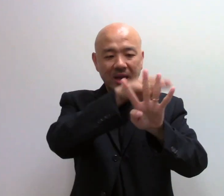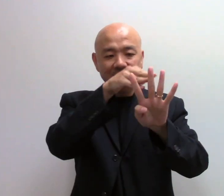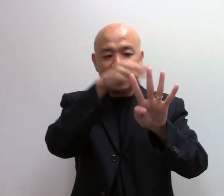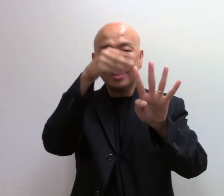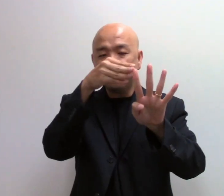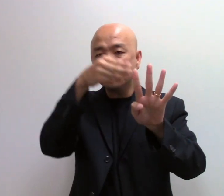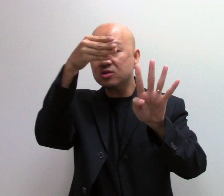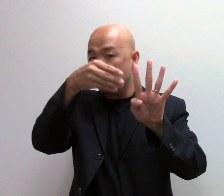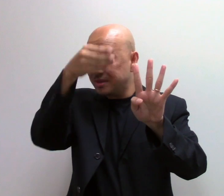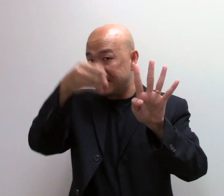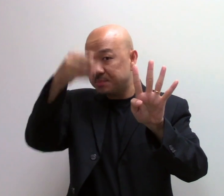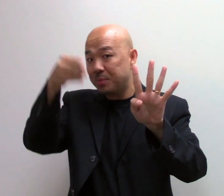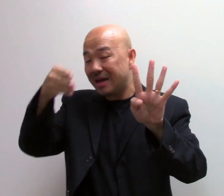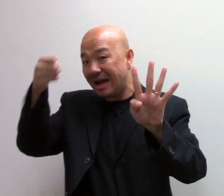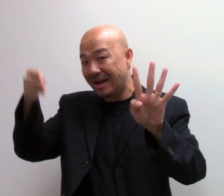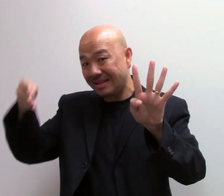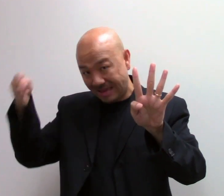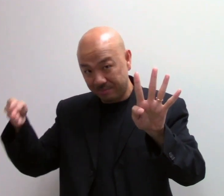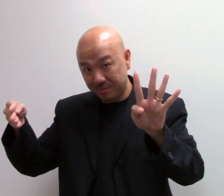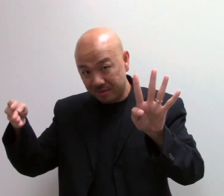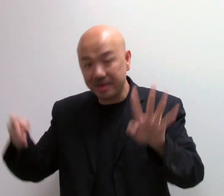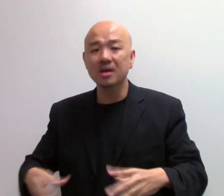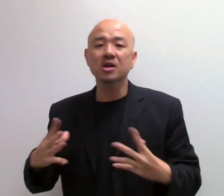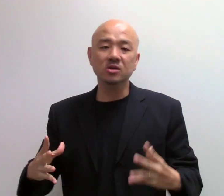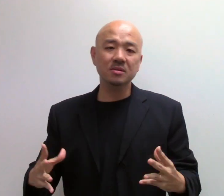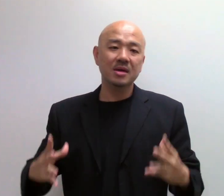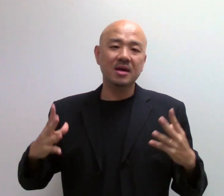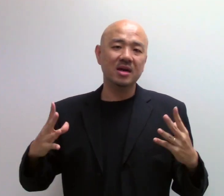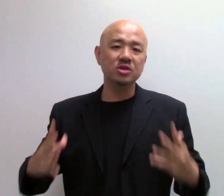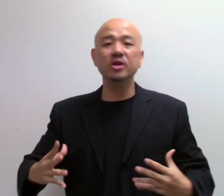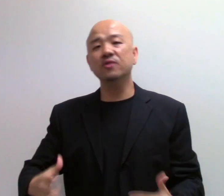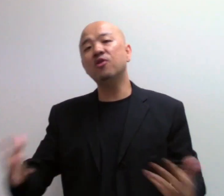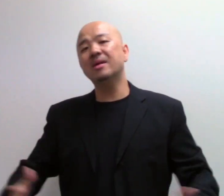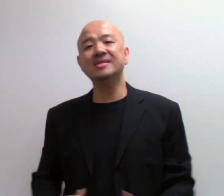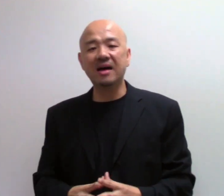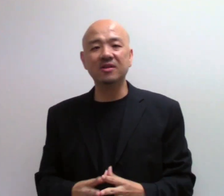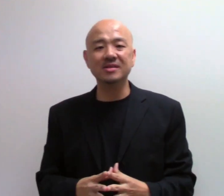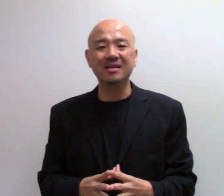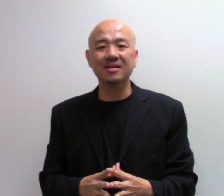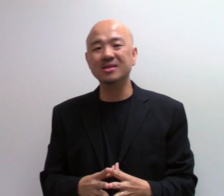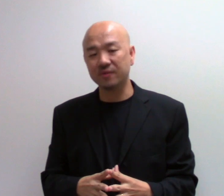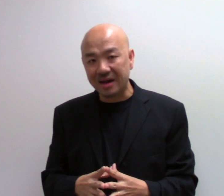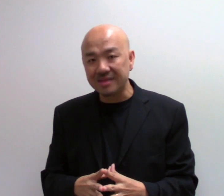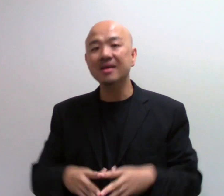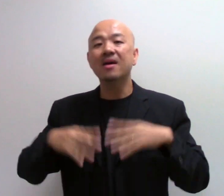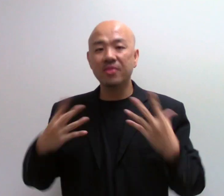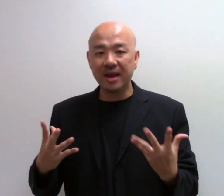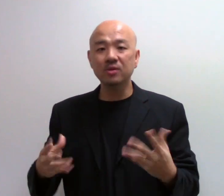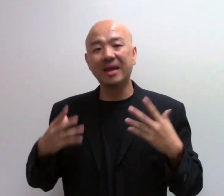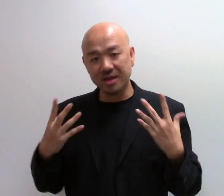can then handle topics that is behind them. Alright? So, in 3-4 months after you start the class with us, then you can